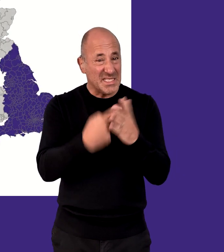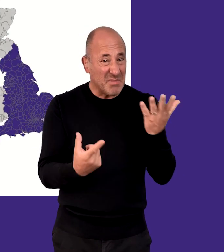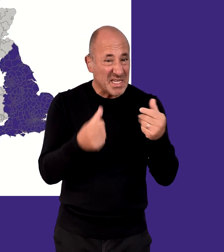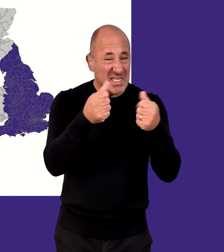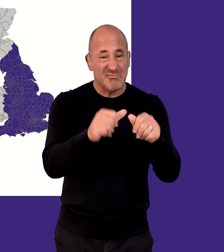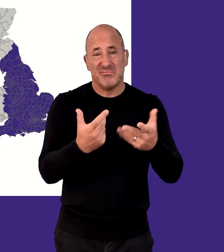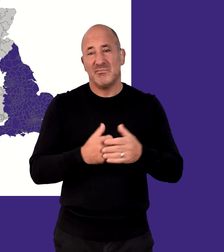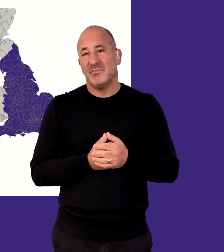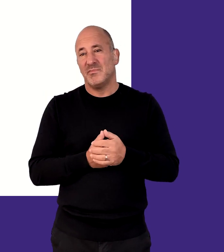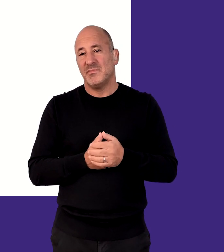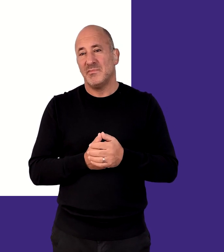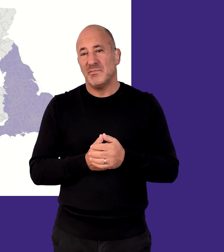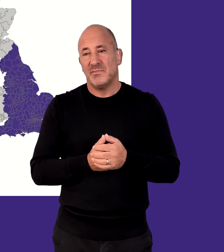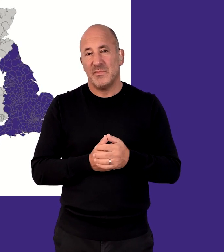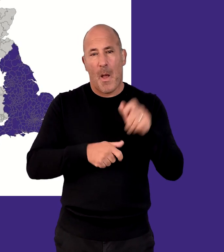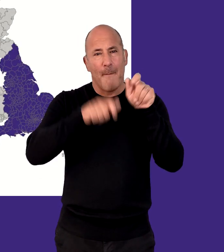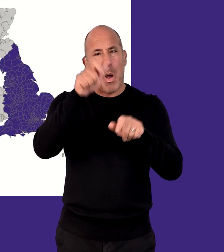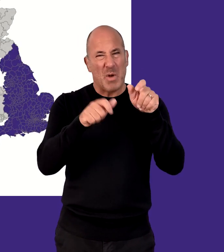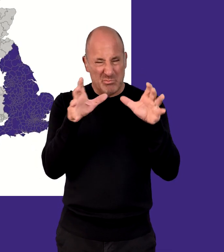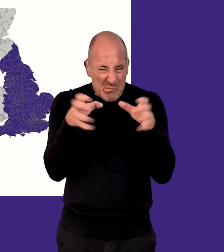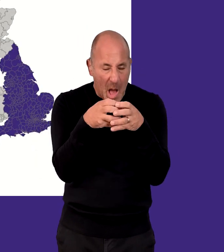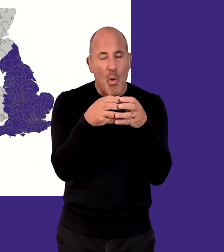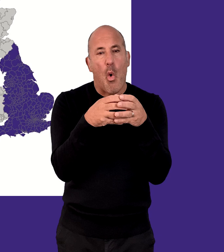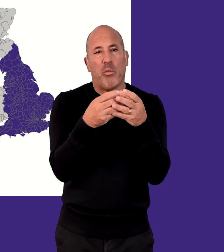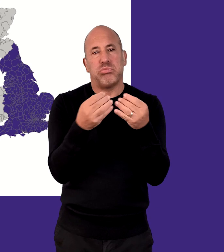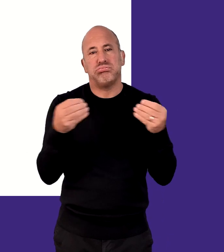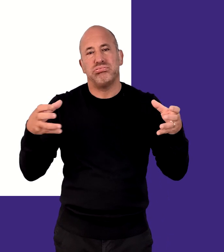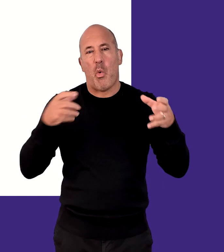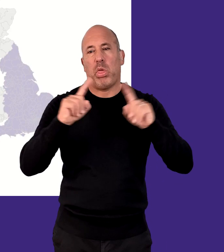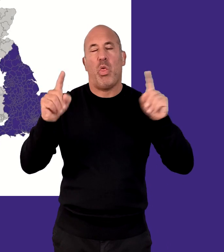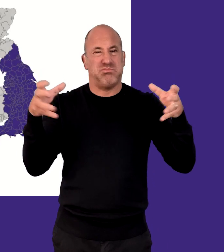Disability, Density, Population Density,